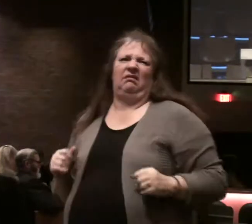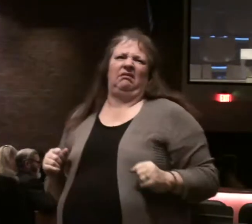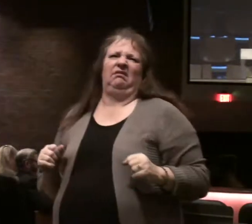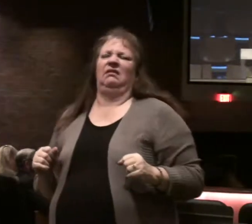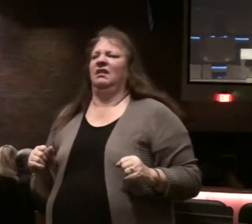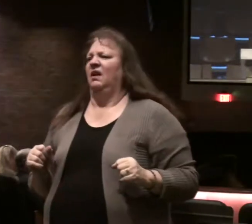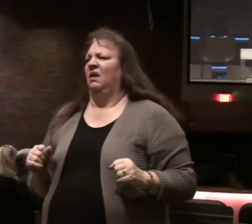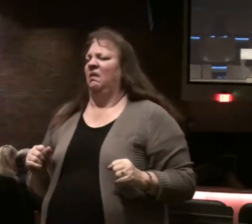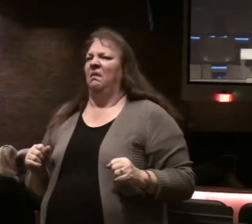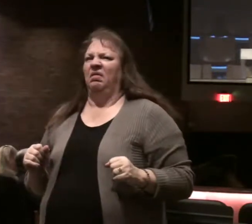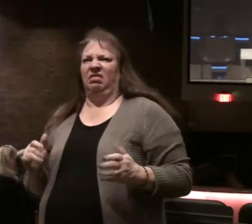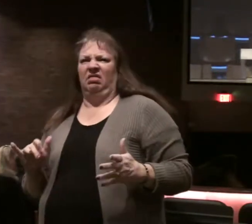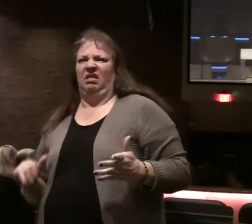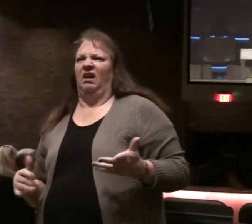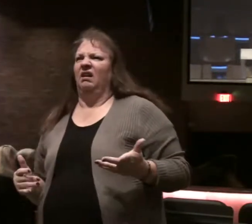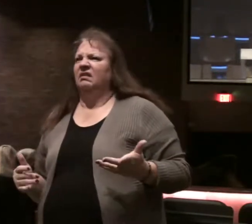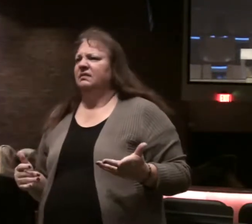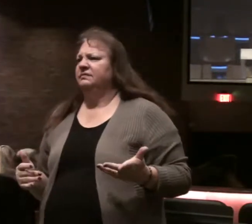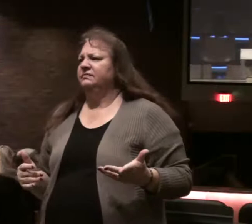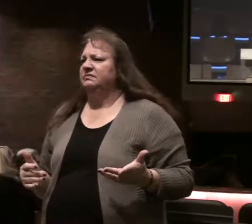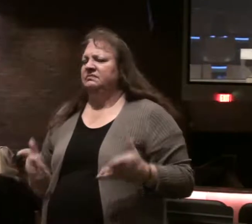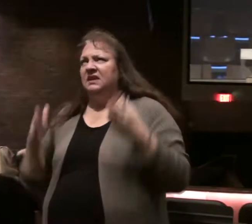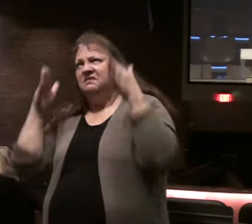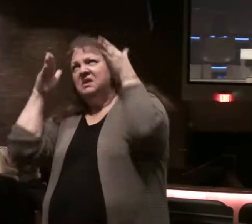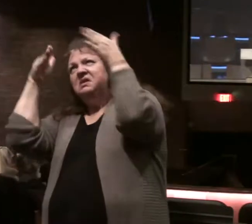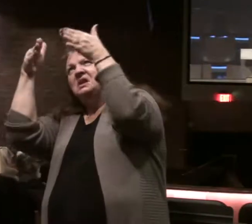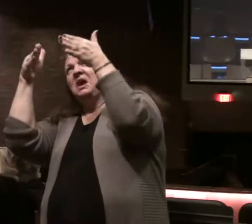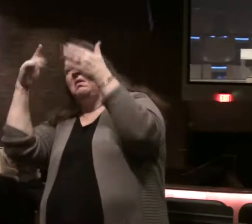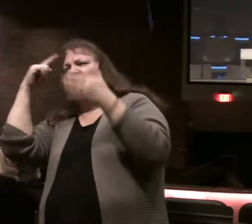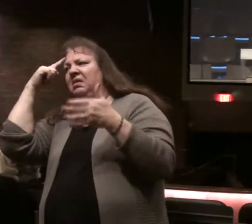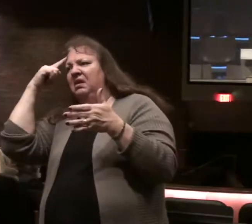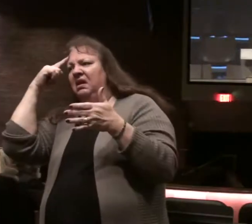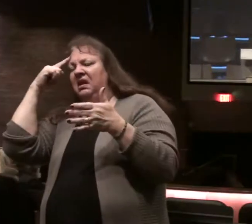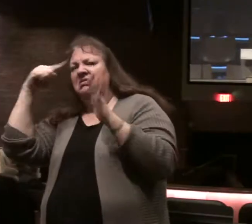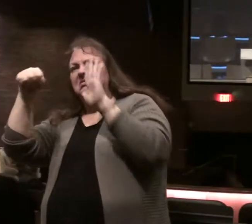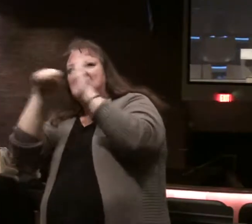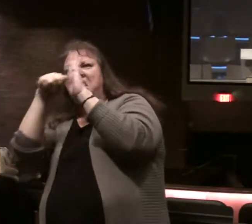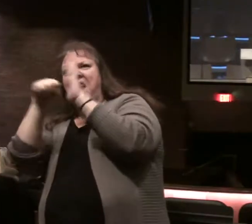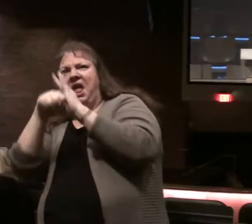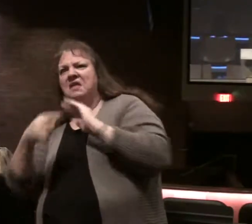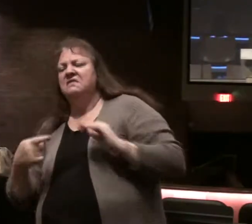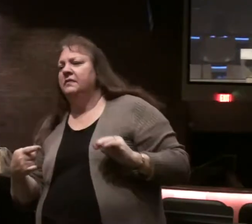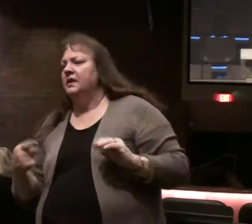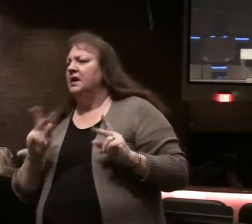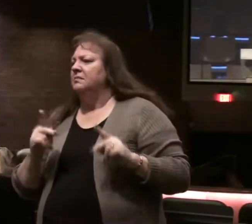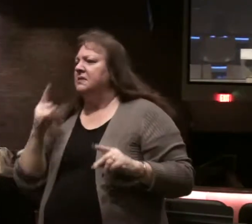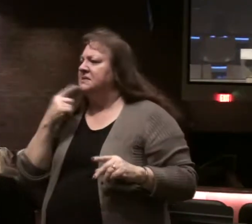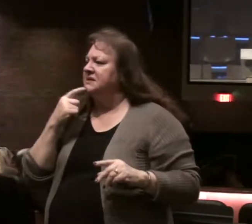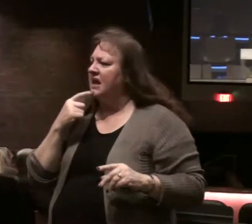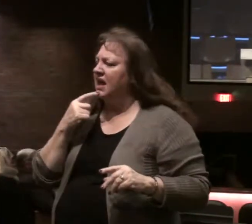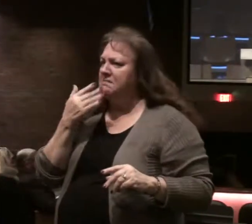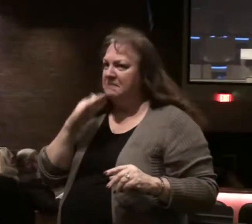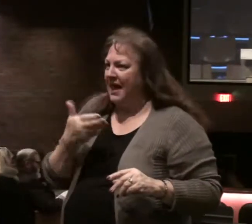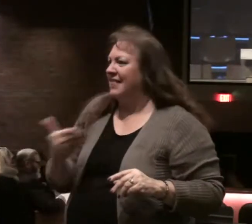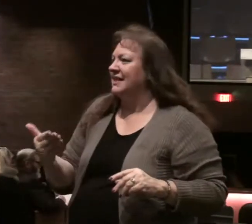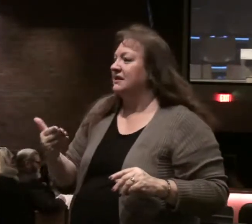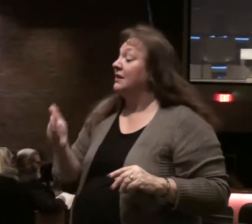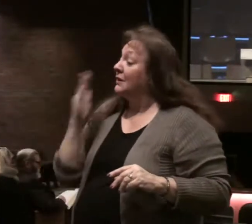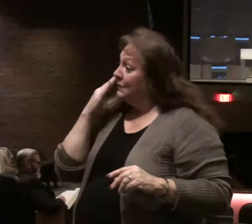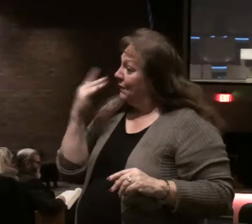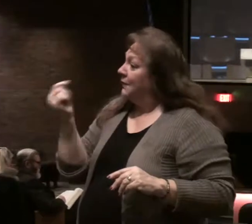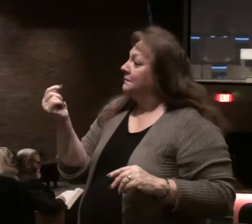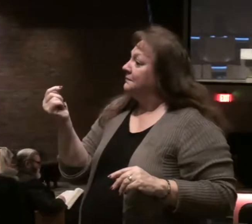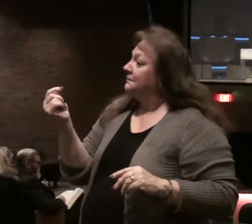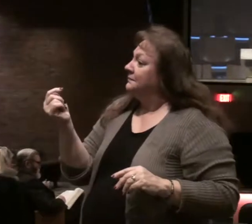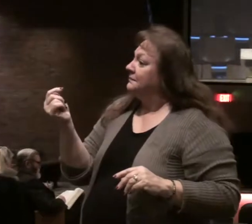some might say what's pretty narrow thinking is it pretty bigot thinking is it you know people might say evil things but you know what